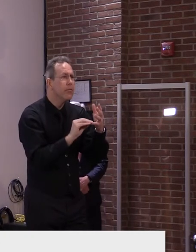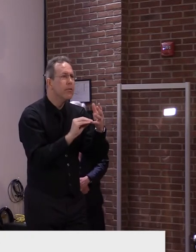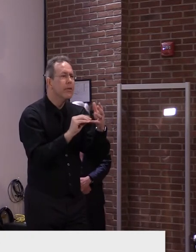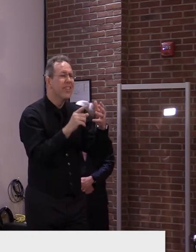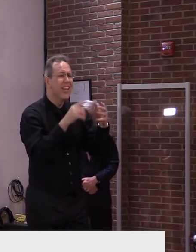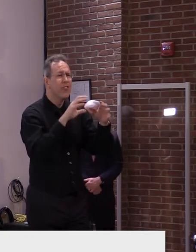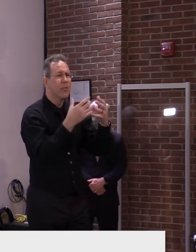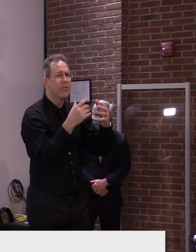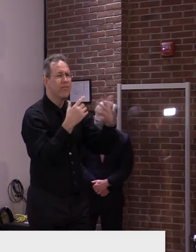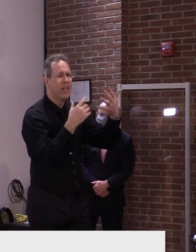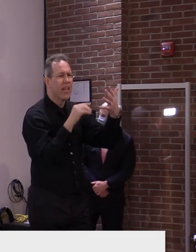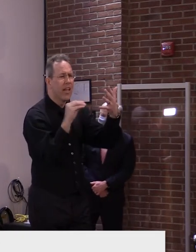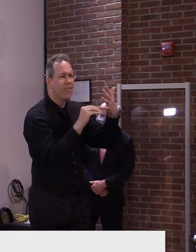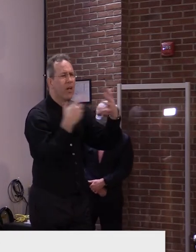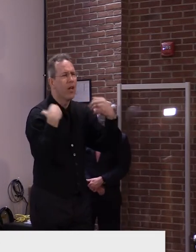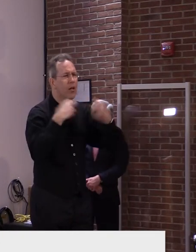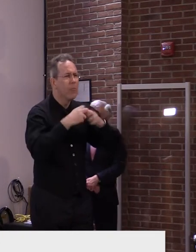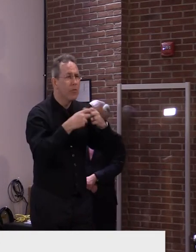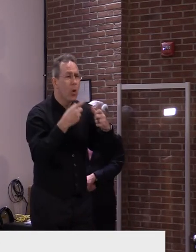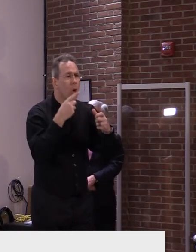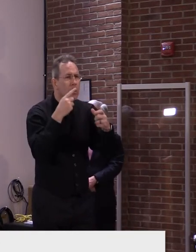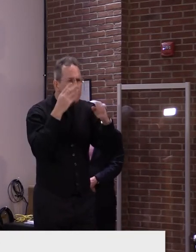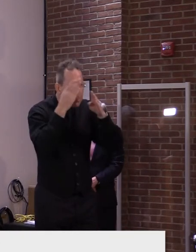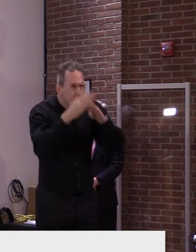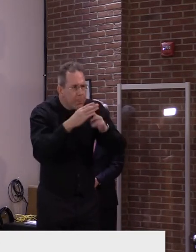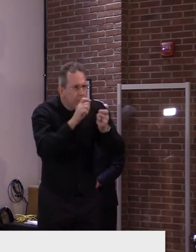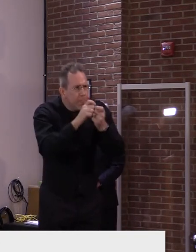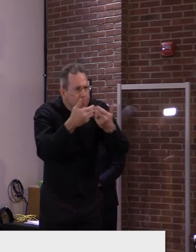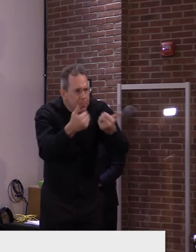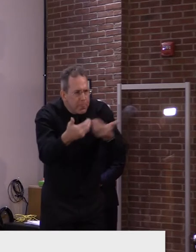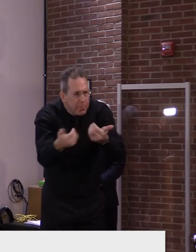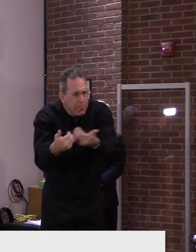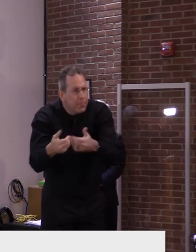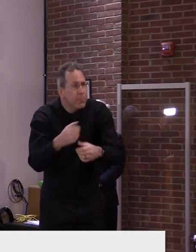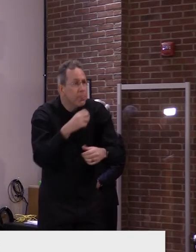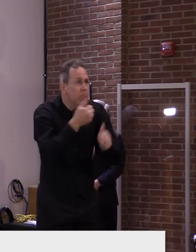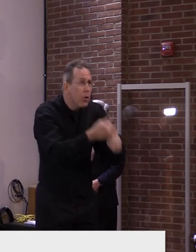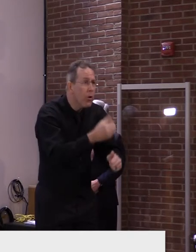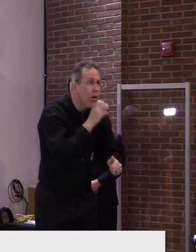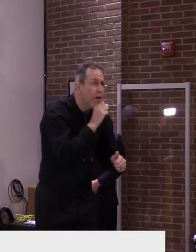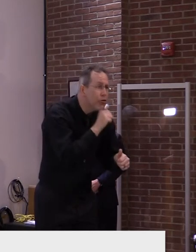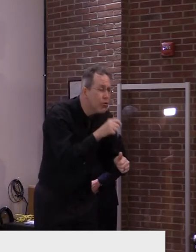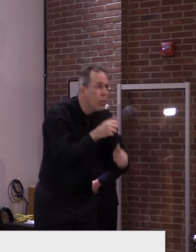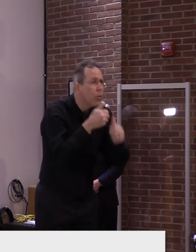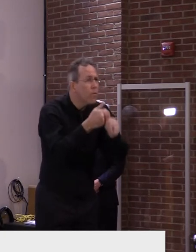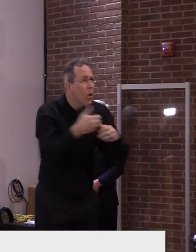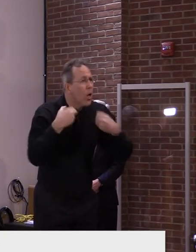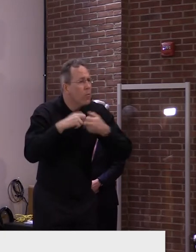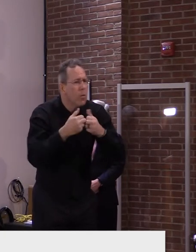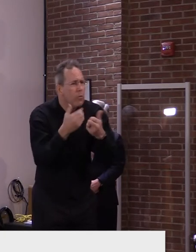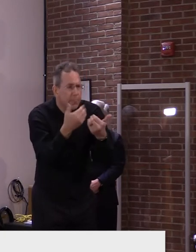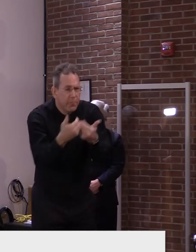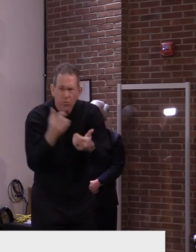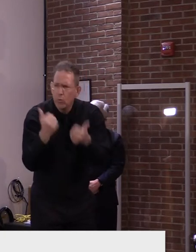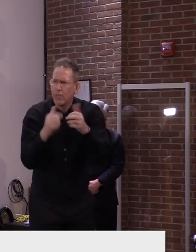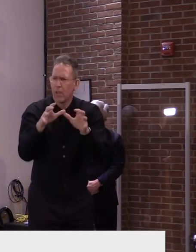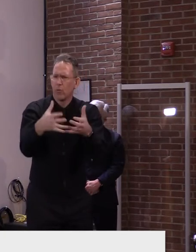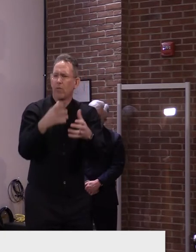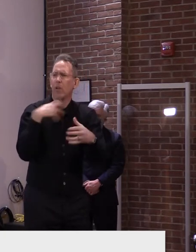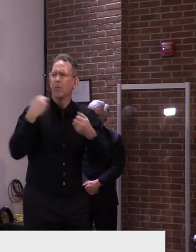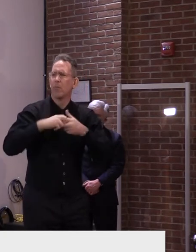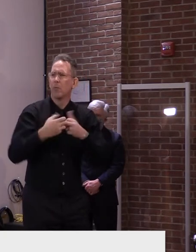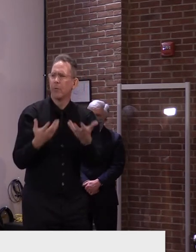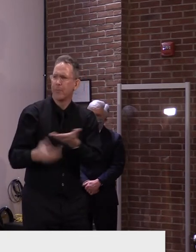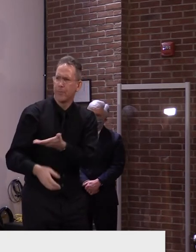at the same time to sign up and get vaccine? Yeah, we're considering all of that. And, um, we'll have more details on that in the very near